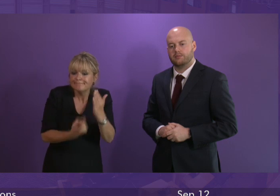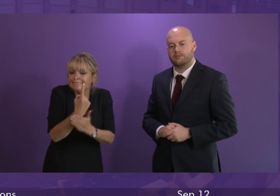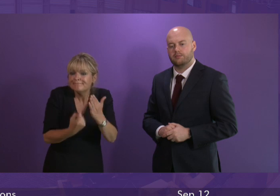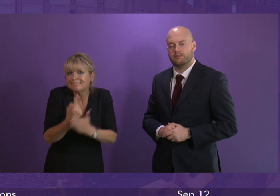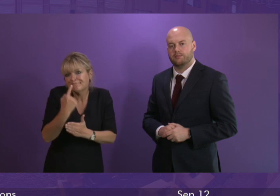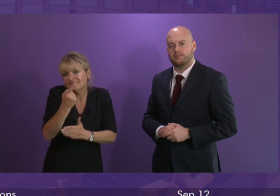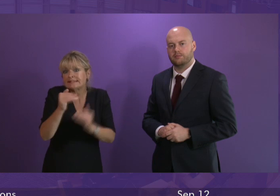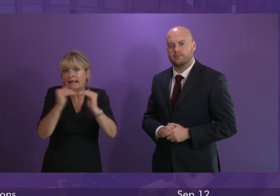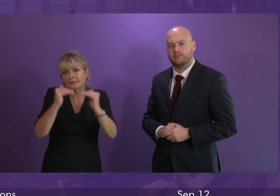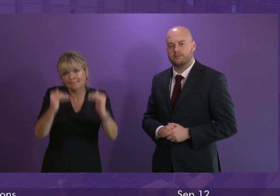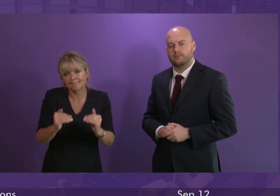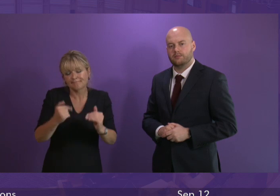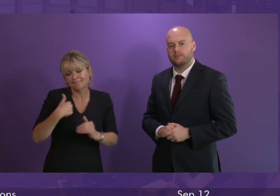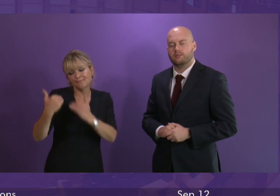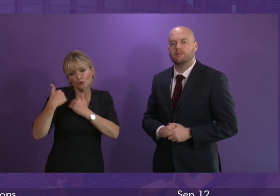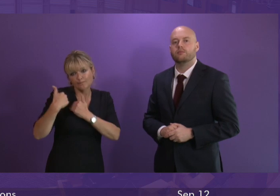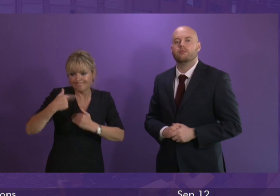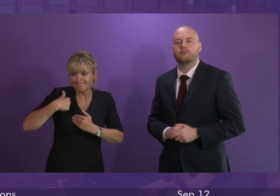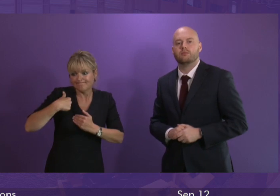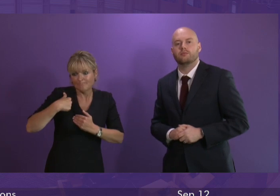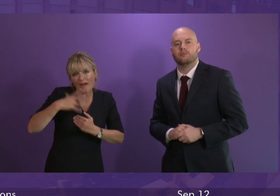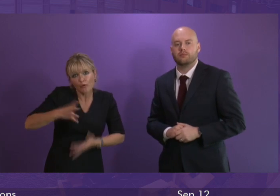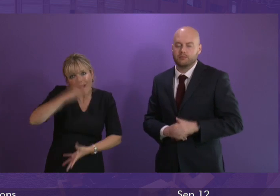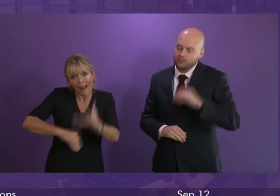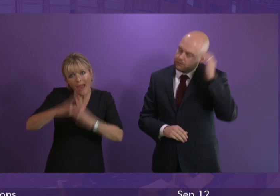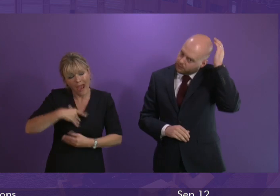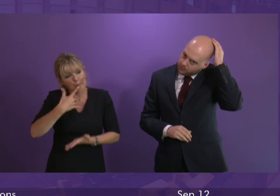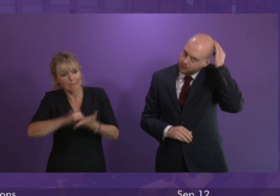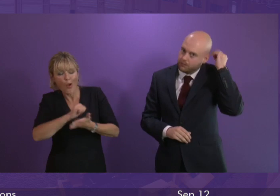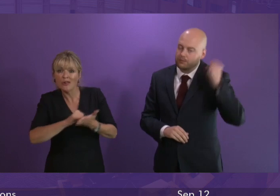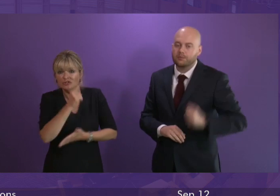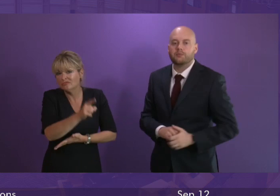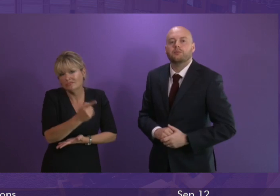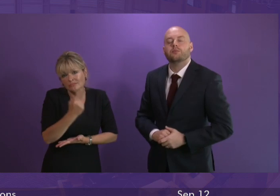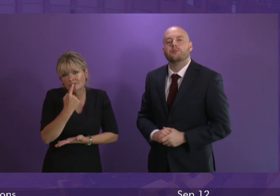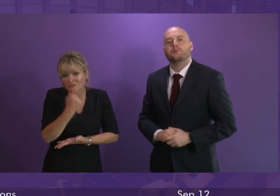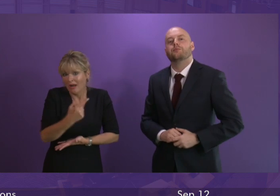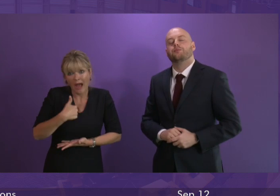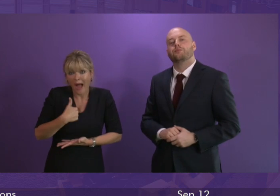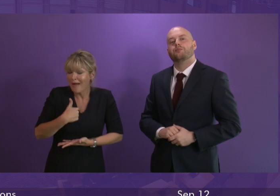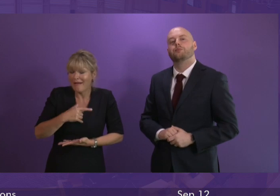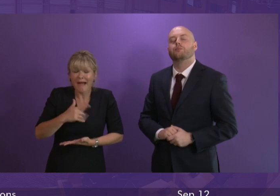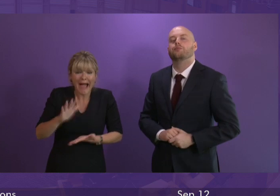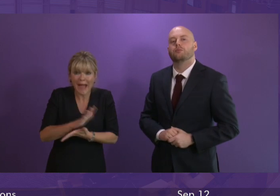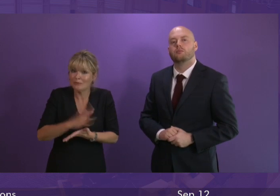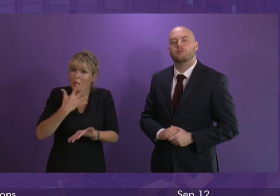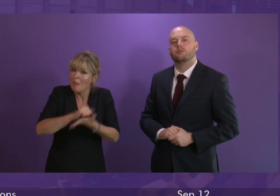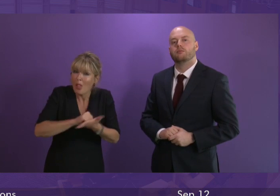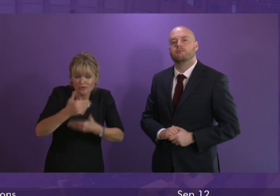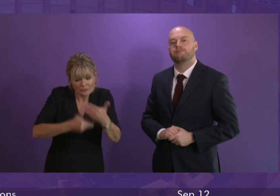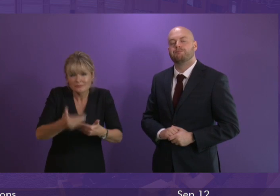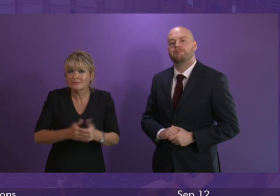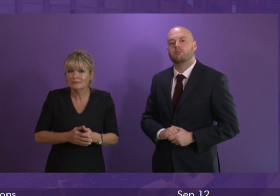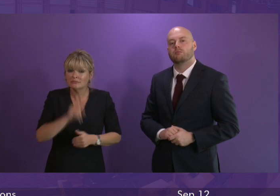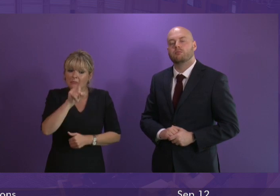duty for lessons to be learned and for apologies to be made and I have never hesitated in that in terms of the safety of the Queen Elizabeth